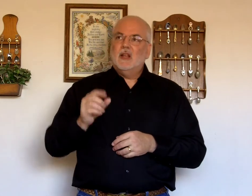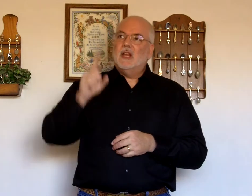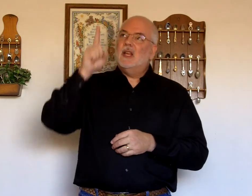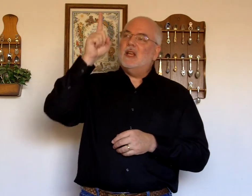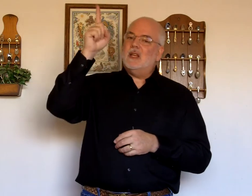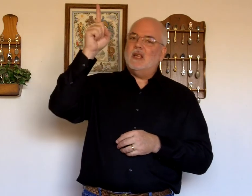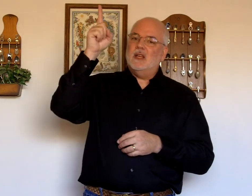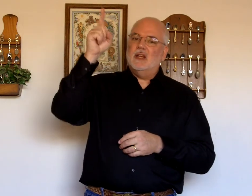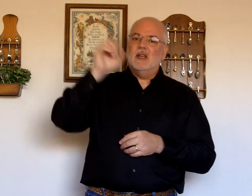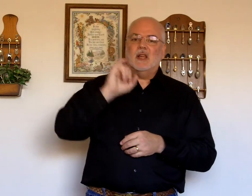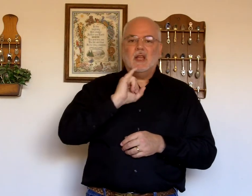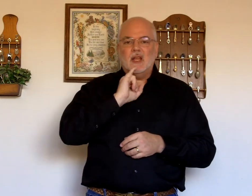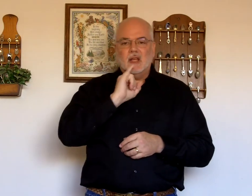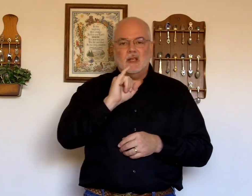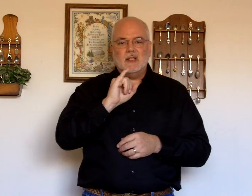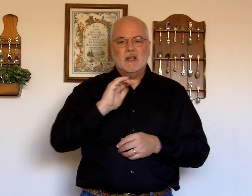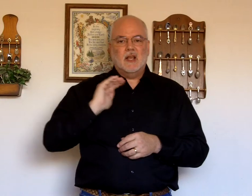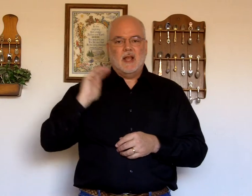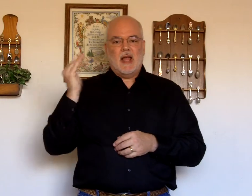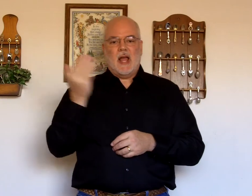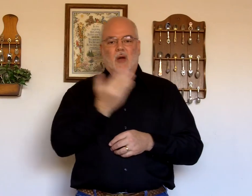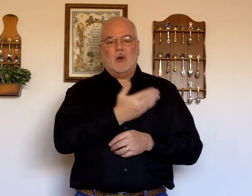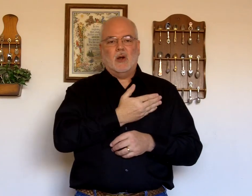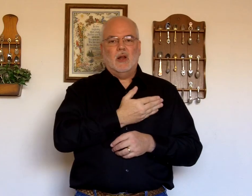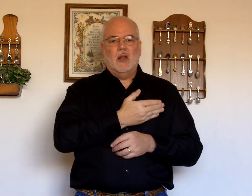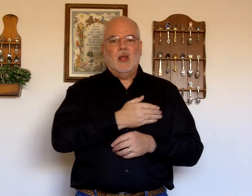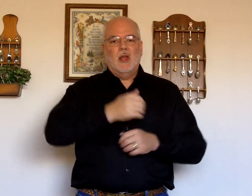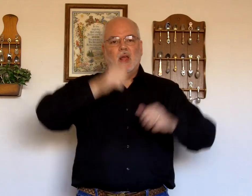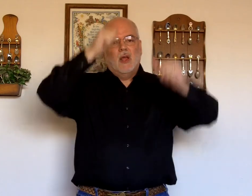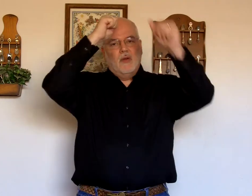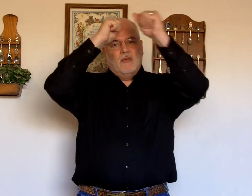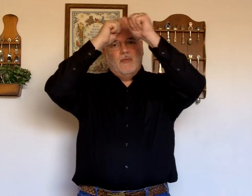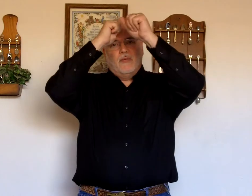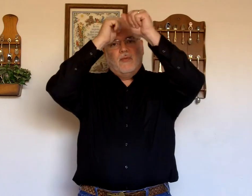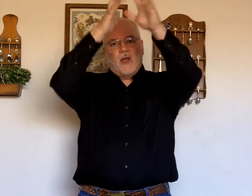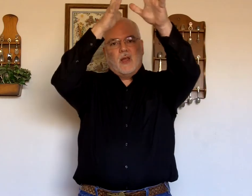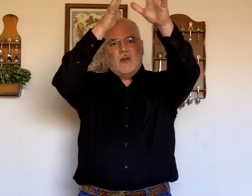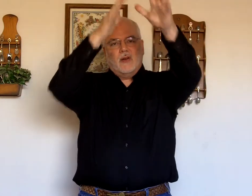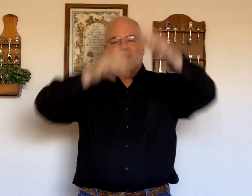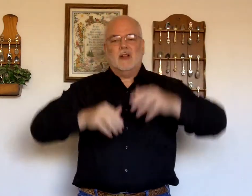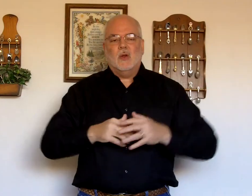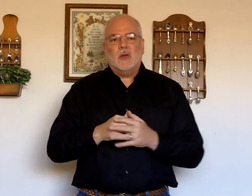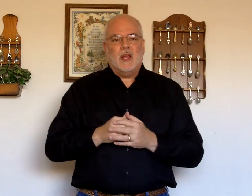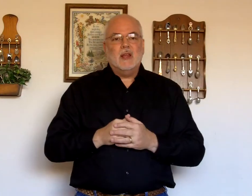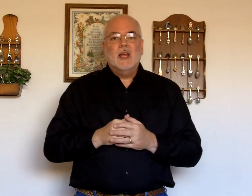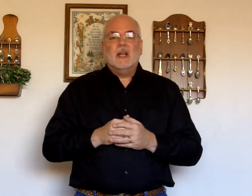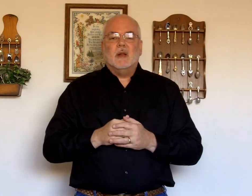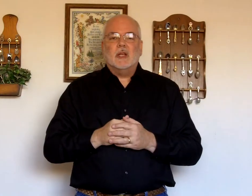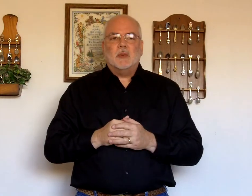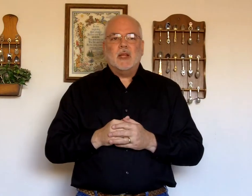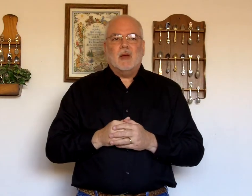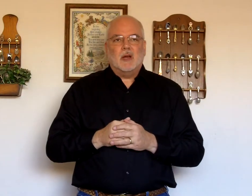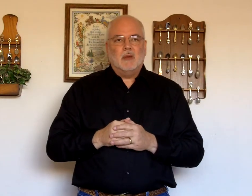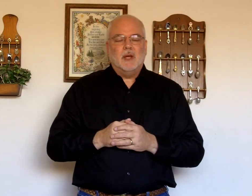He. Is. Our. Father. Okay. Let me explain that a little bit.